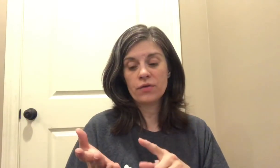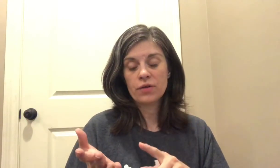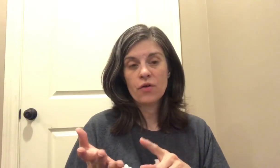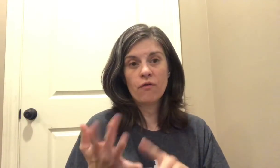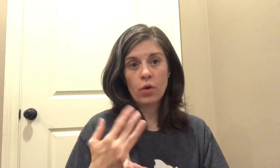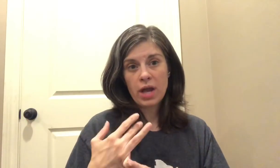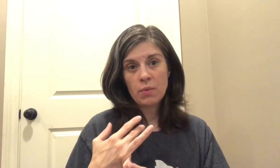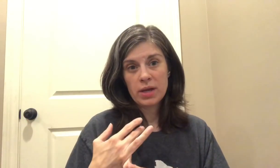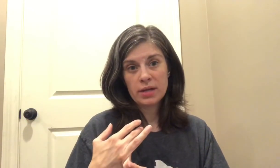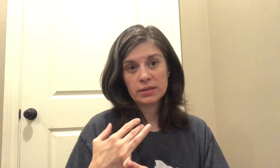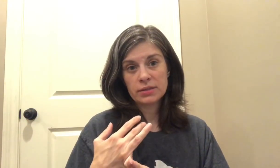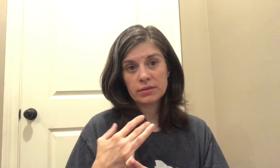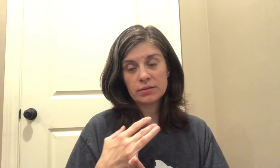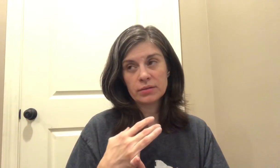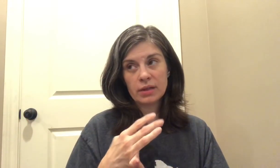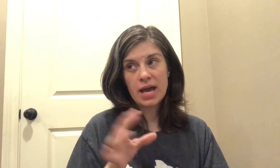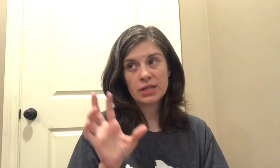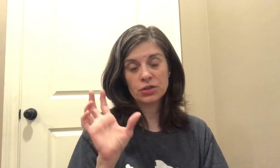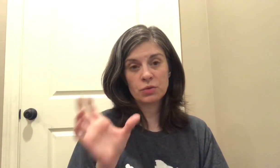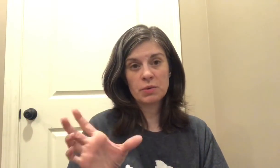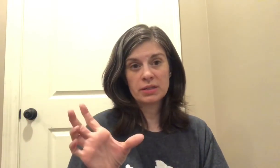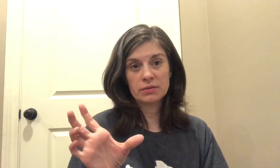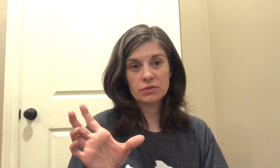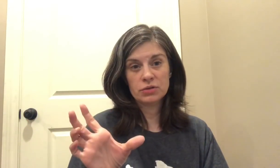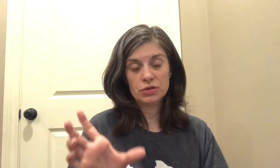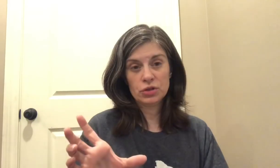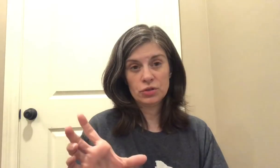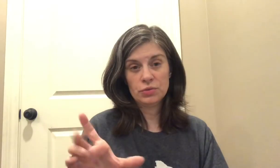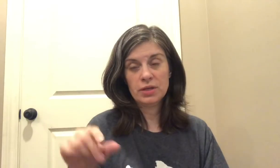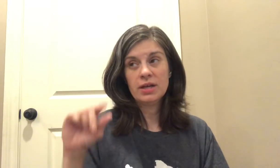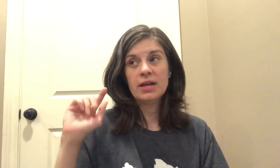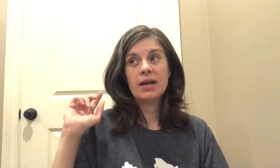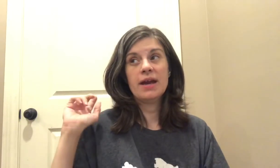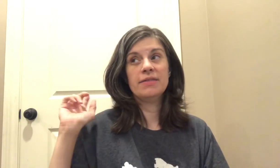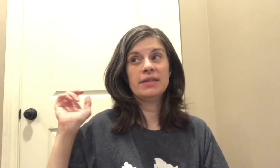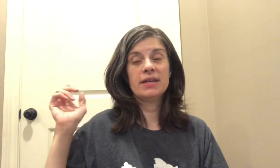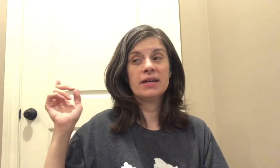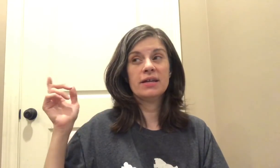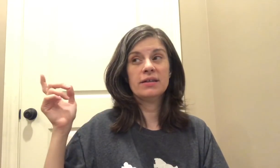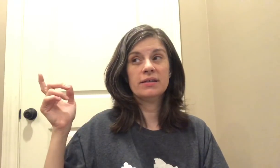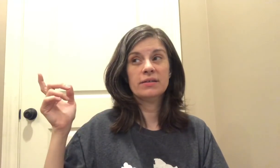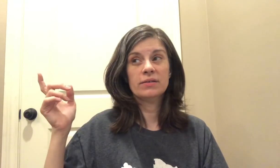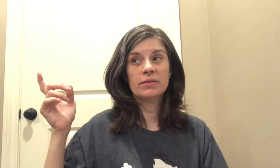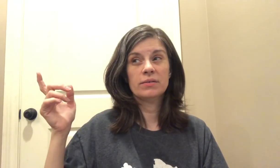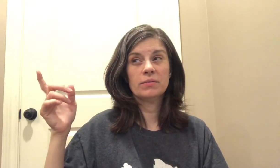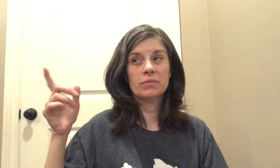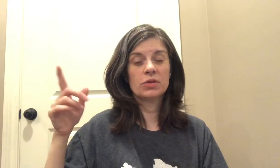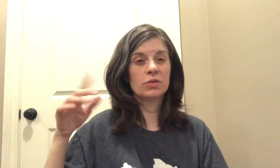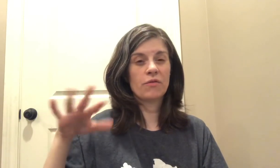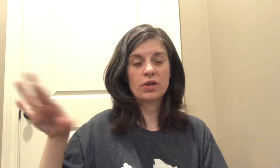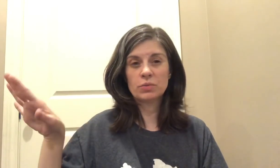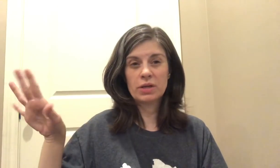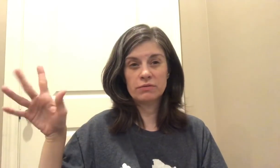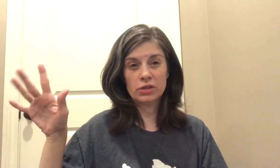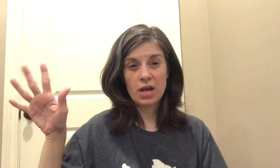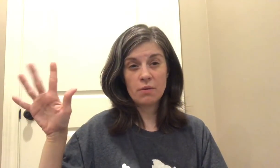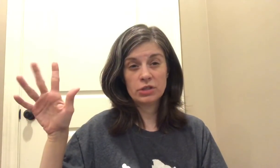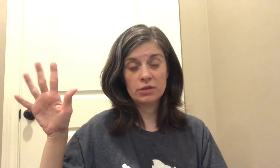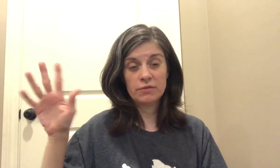four day weeks the last three weeks of June and then the first week of July we should